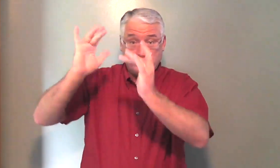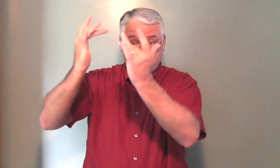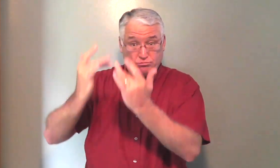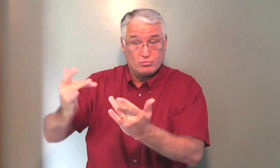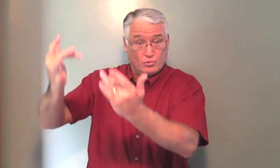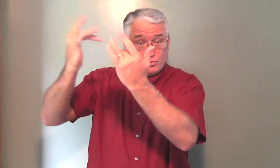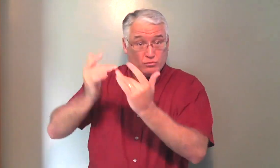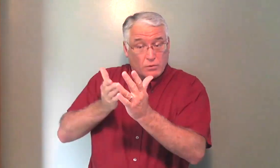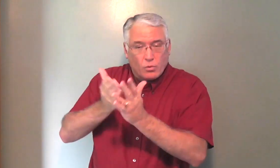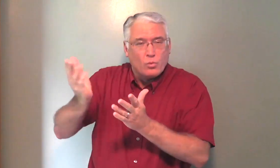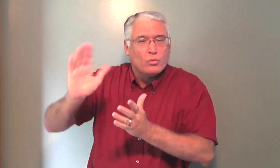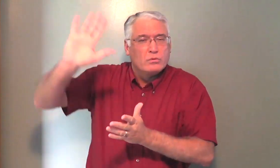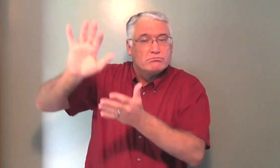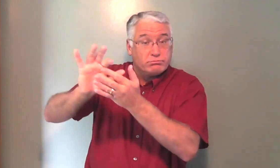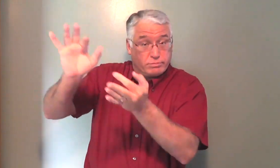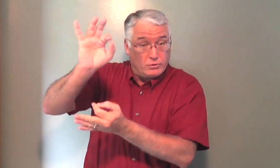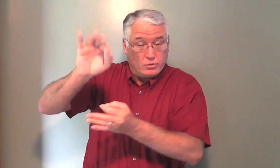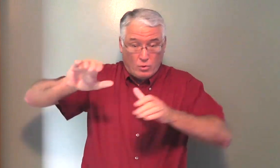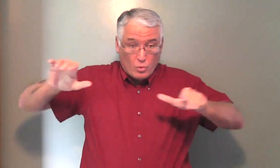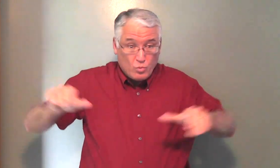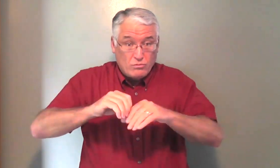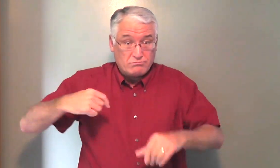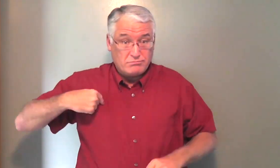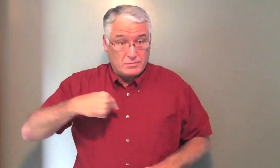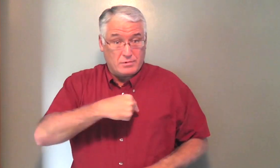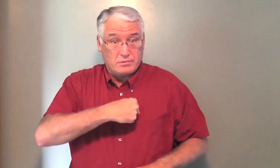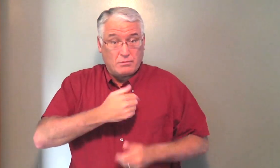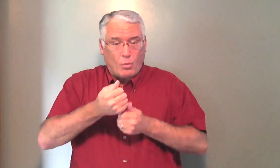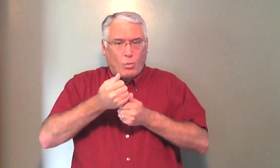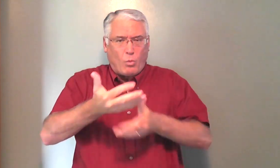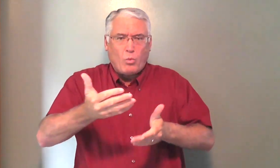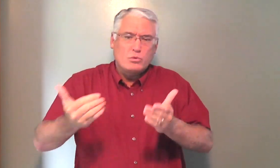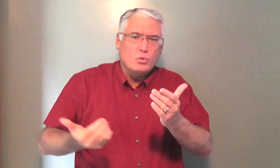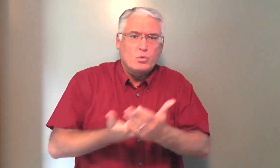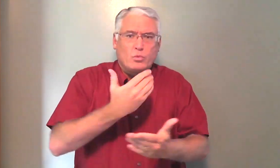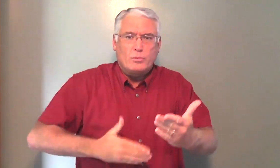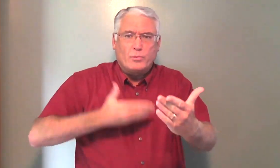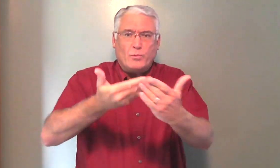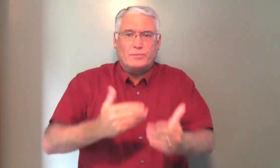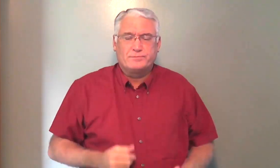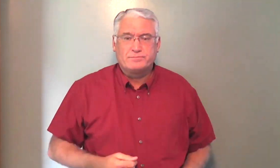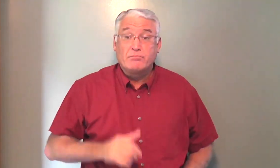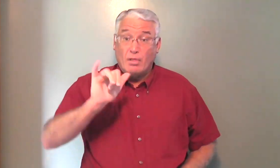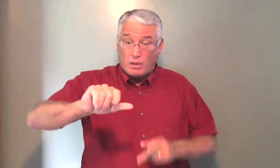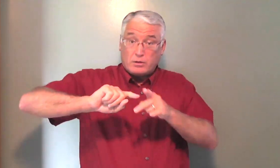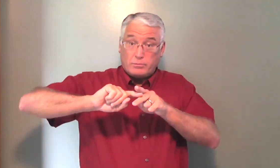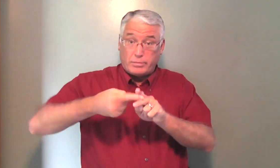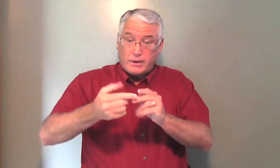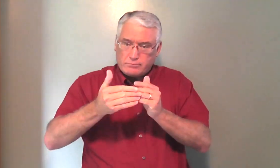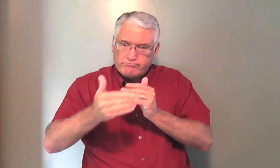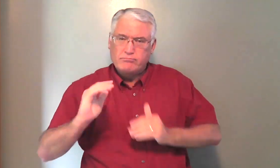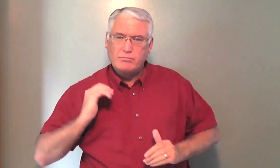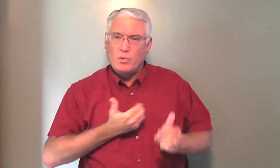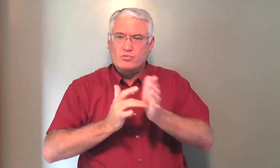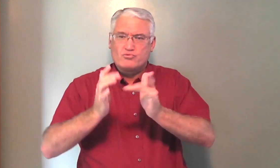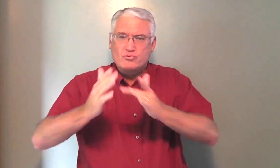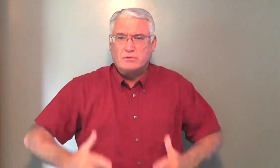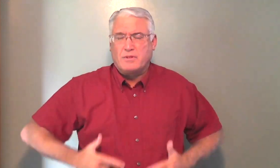the only one that gives us the mercy through his Holy Spirit that works in us, giving us the new birth. That's the beginning of our